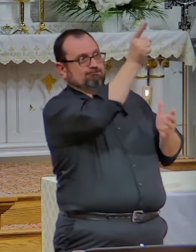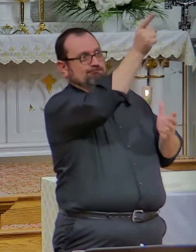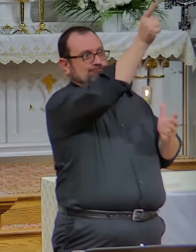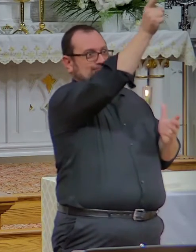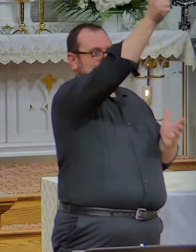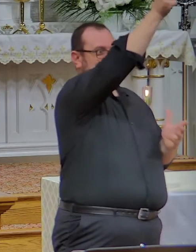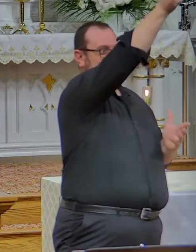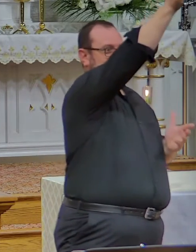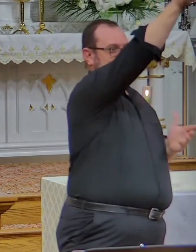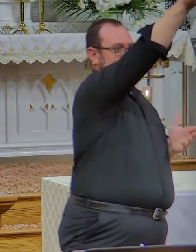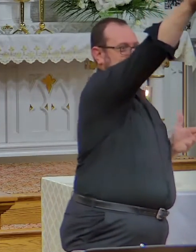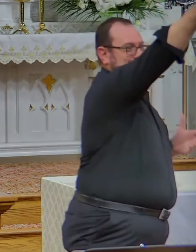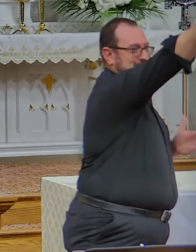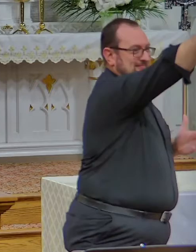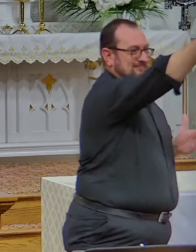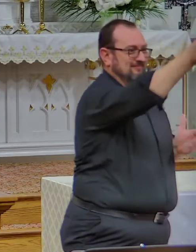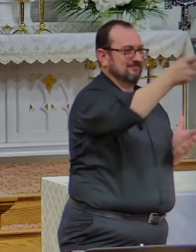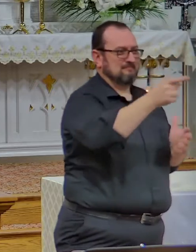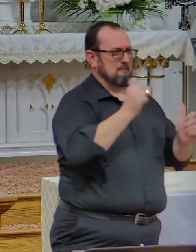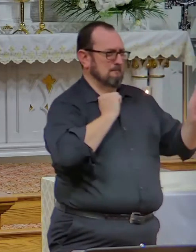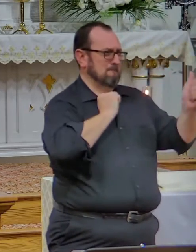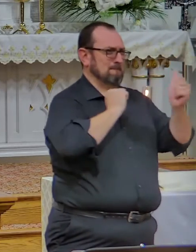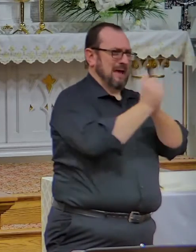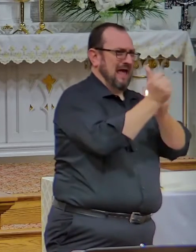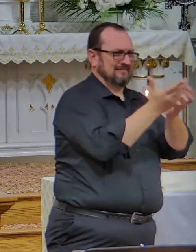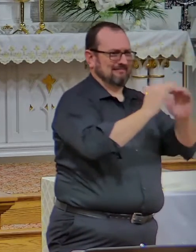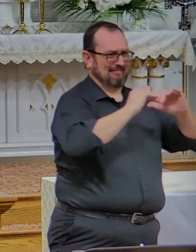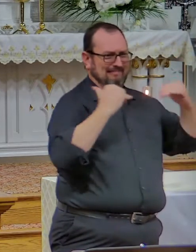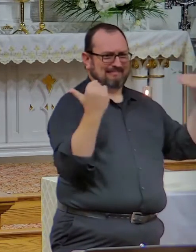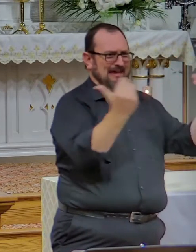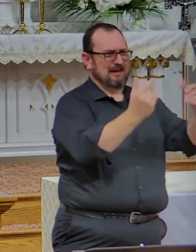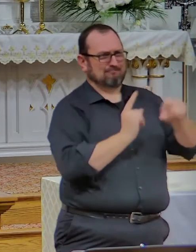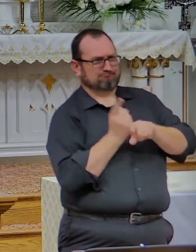past the people, but out of the stadium.